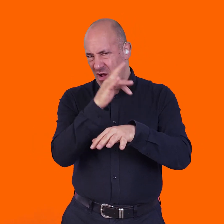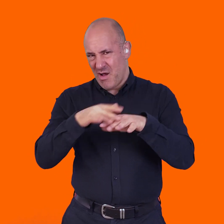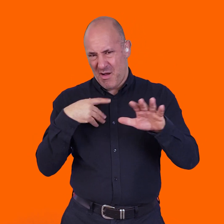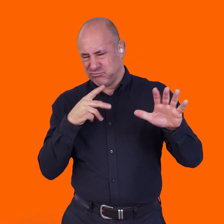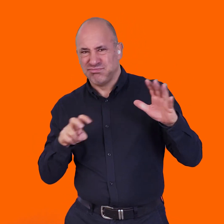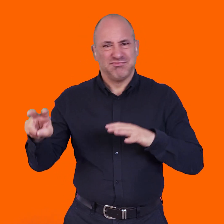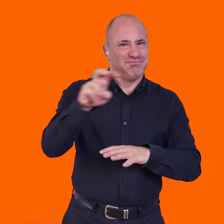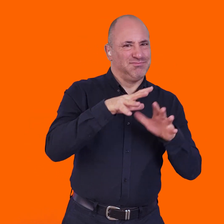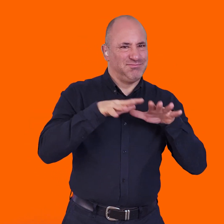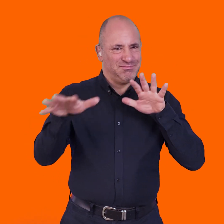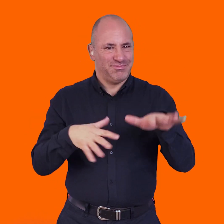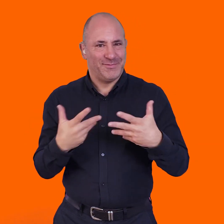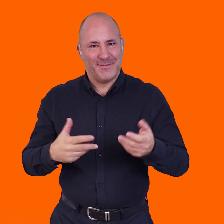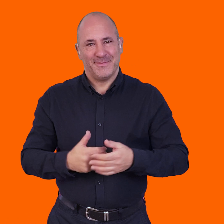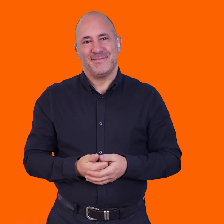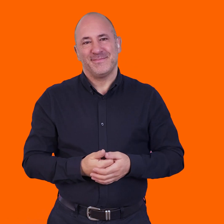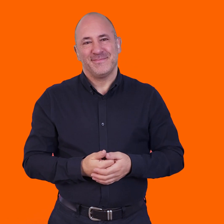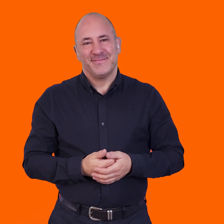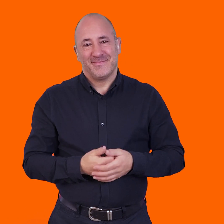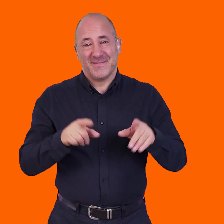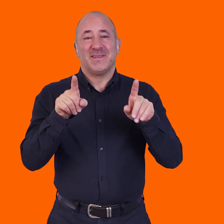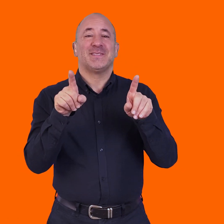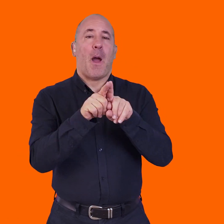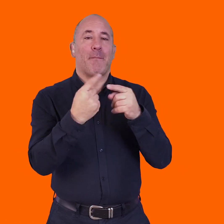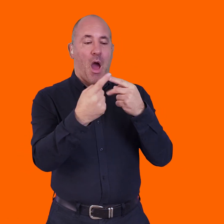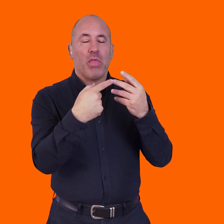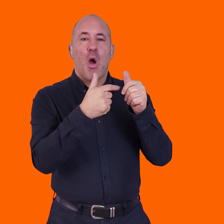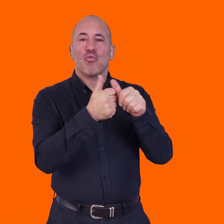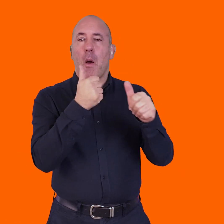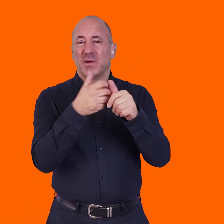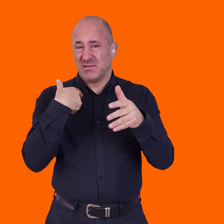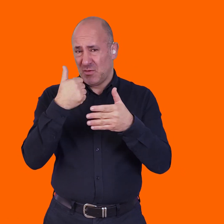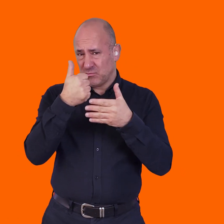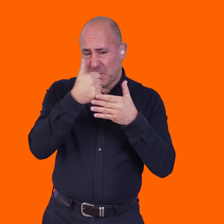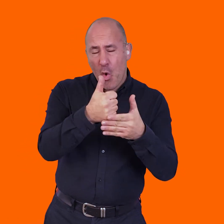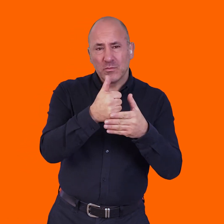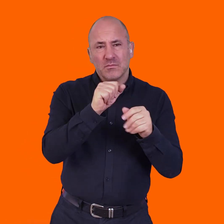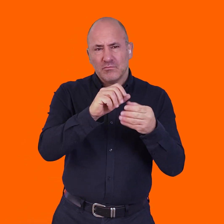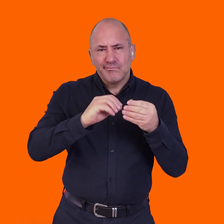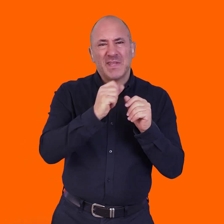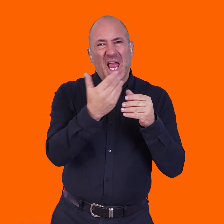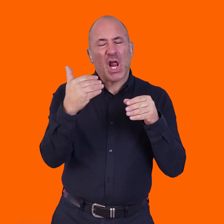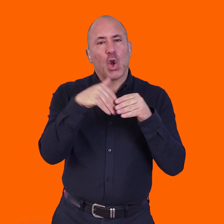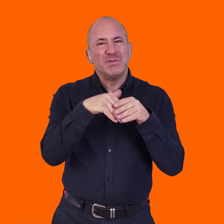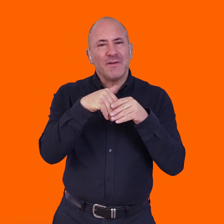world with big scale productions and we also support other companies to develop their